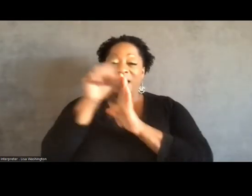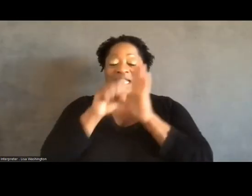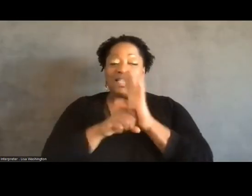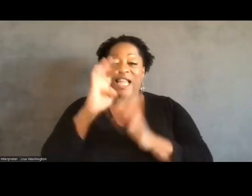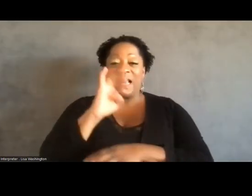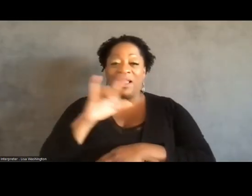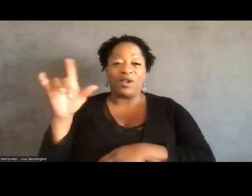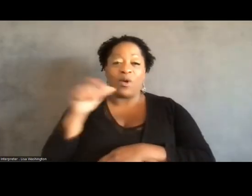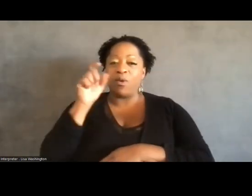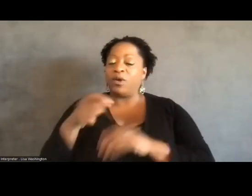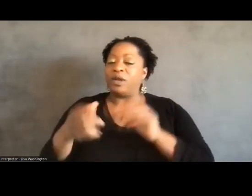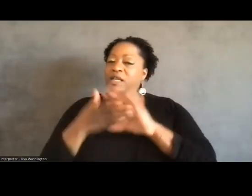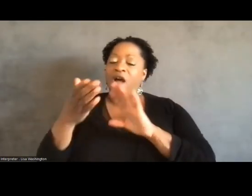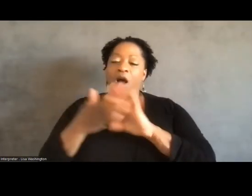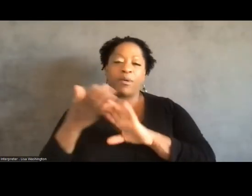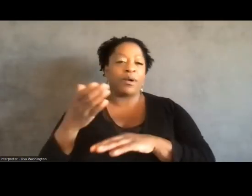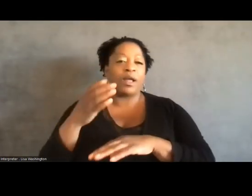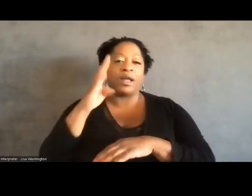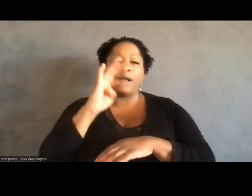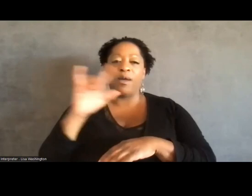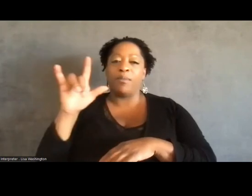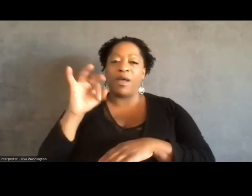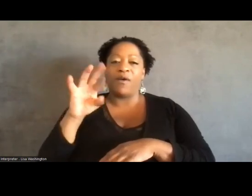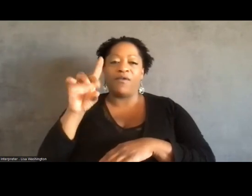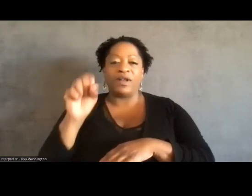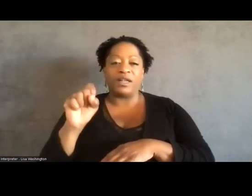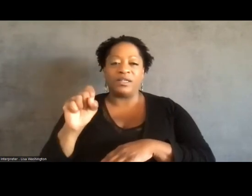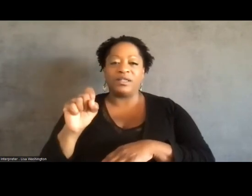And I will let, I'll turn it back to you all.